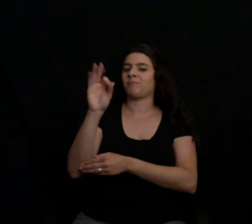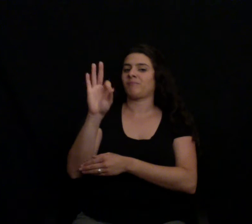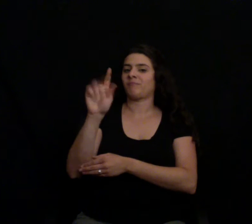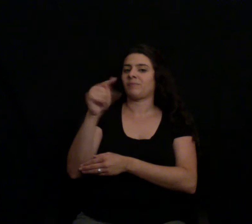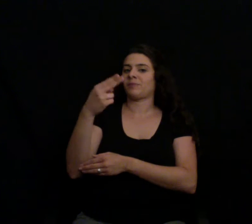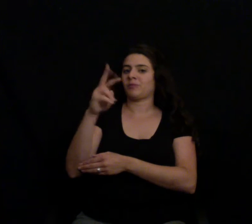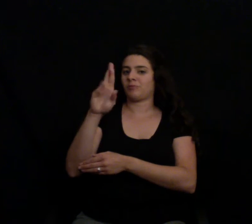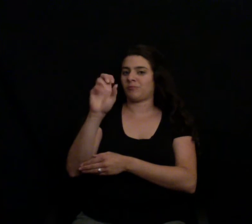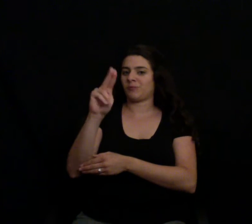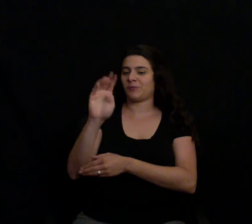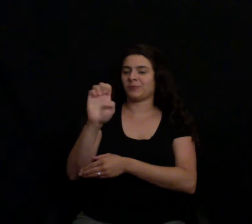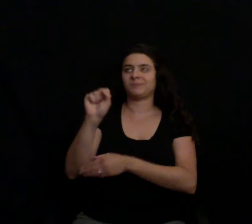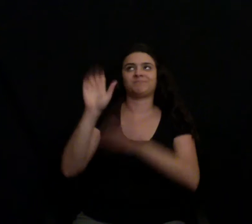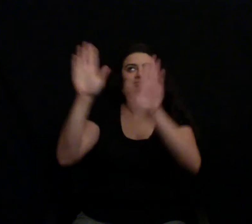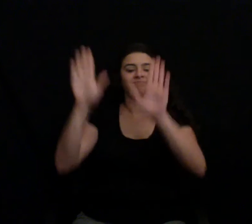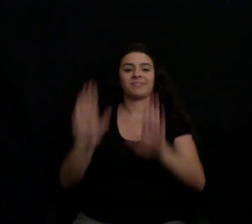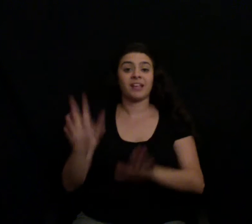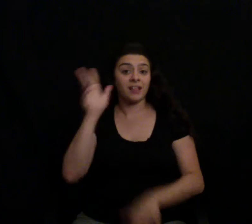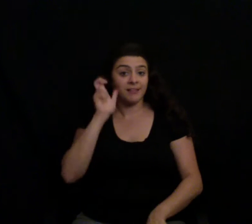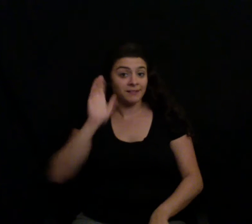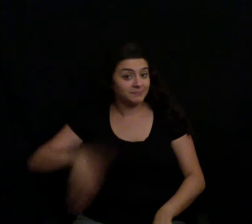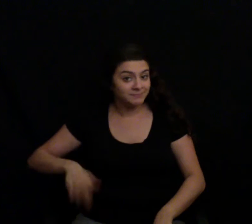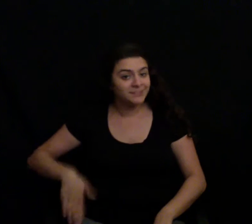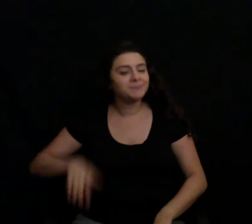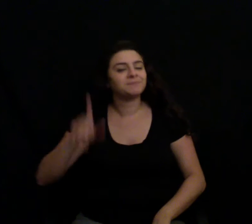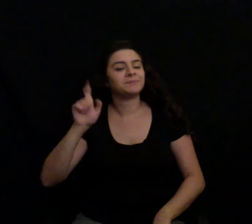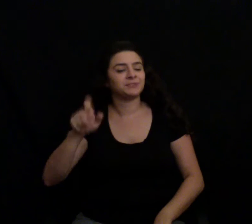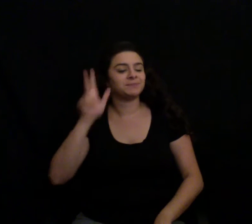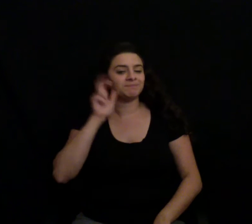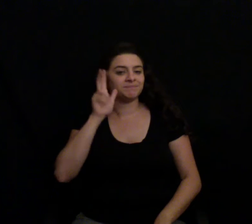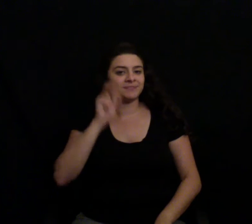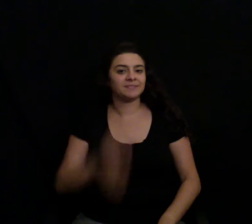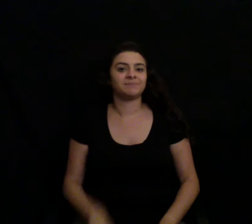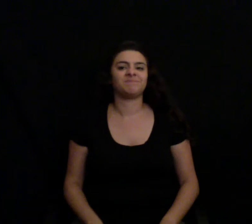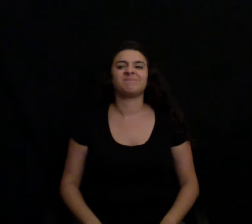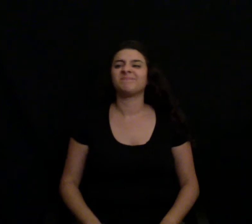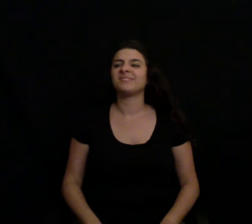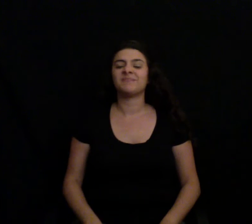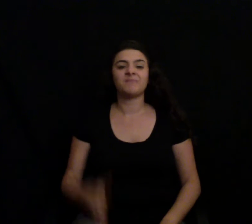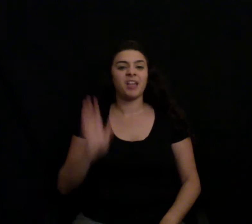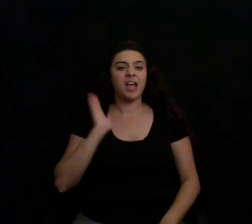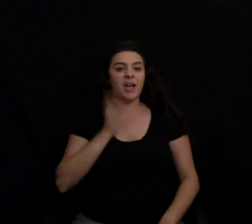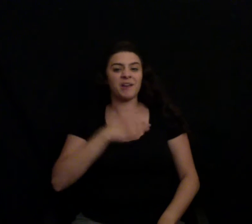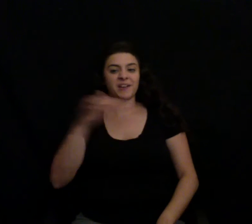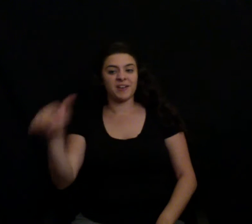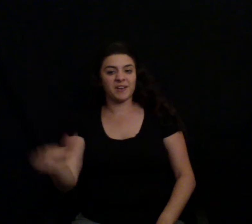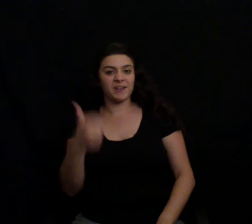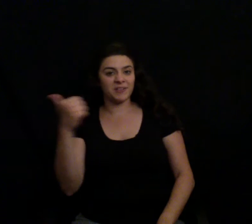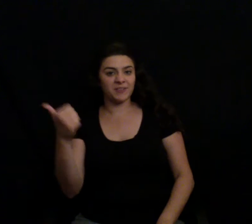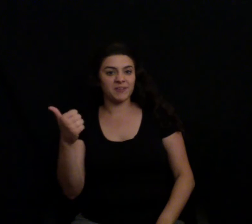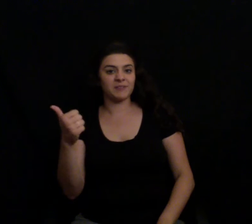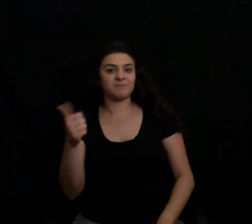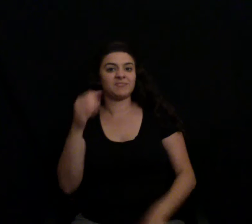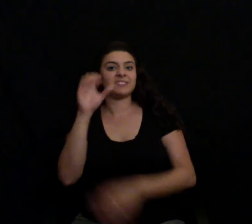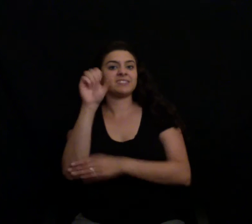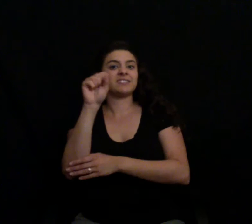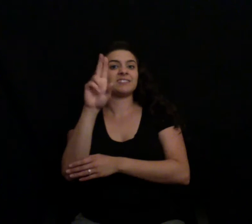upvoted.reddit.com. If you're not over there on our subreddit, why not? Why haven't you subscribed? You should. It's free, it's fun, and it's the way